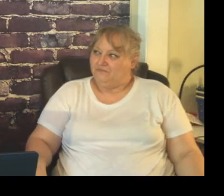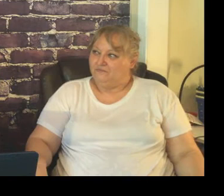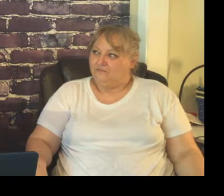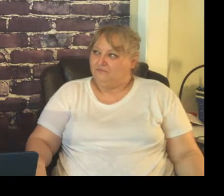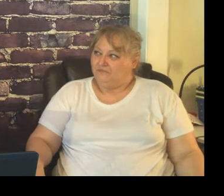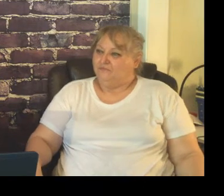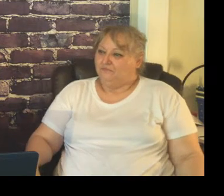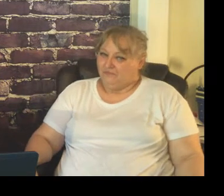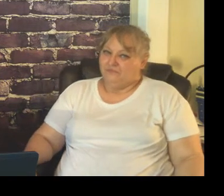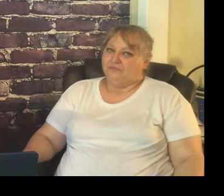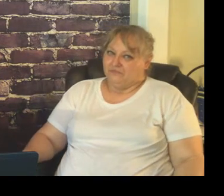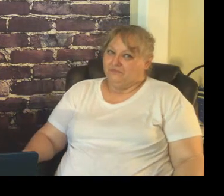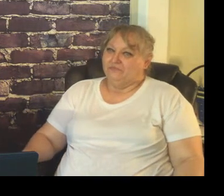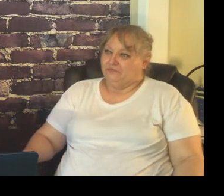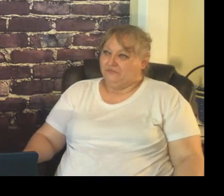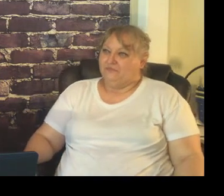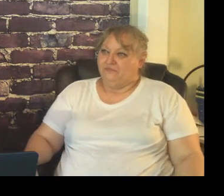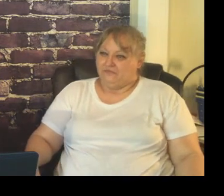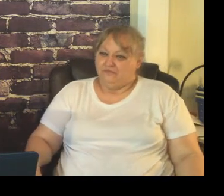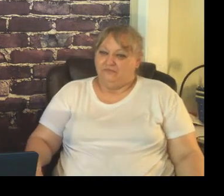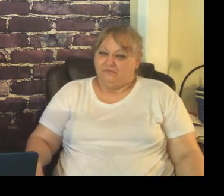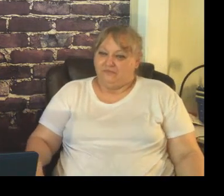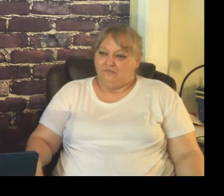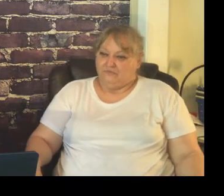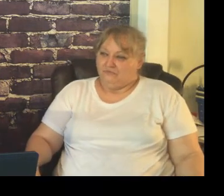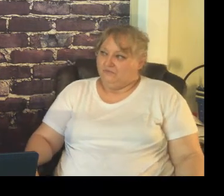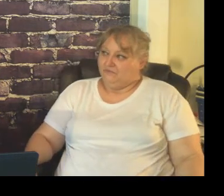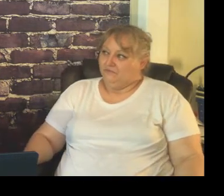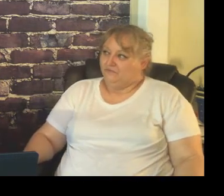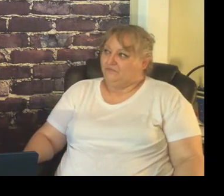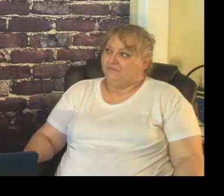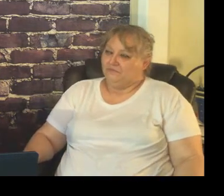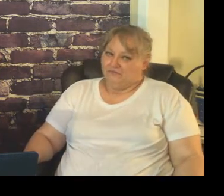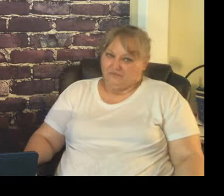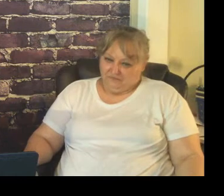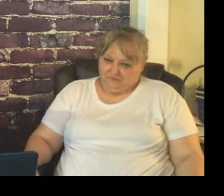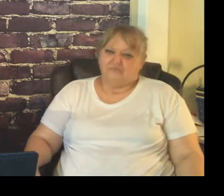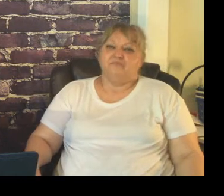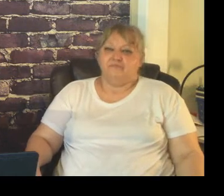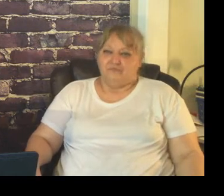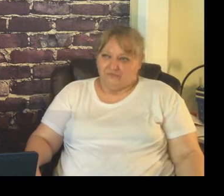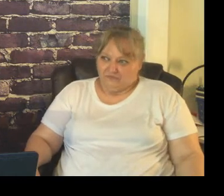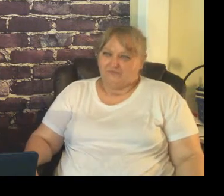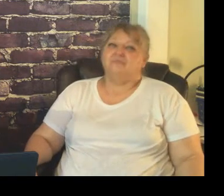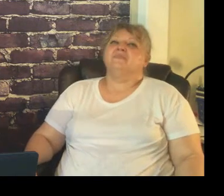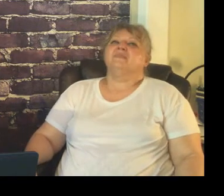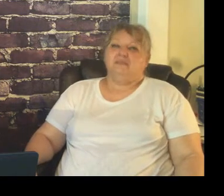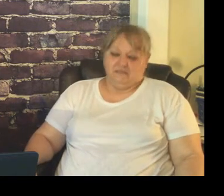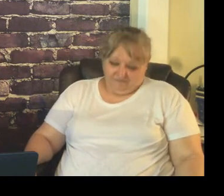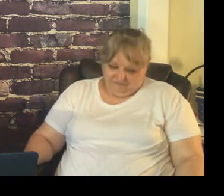mind yeah you do have to be aware of those things but they're coming in with a clean slate my personality is different from wherever they came from